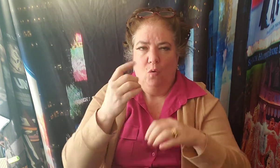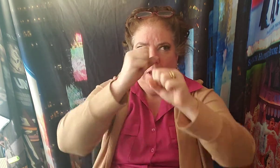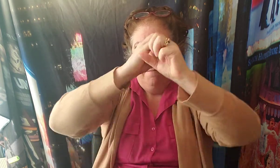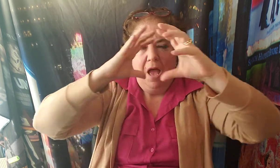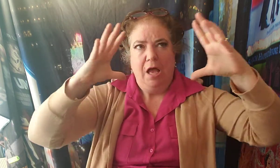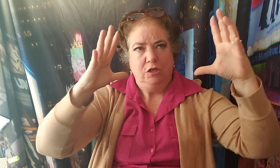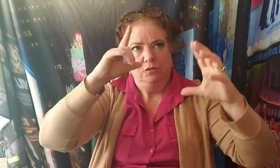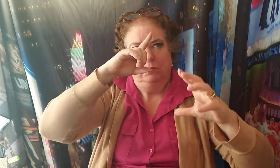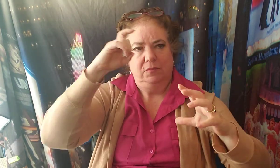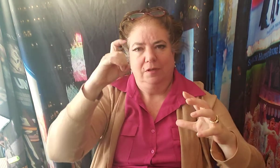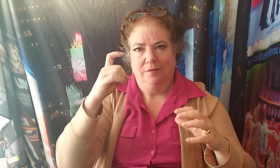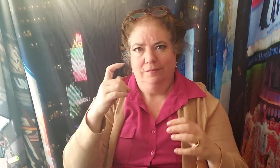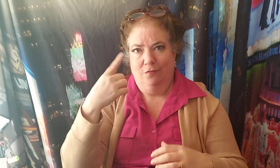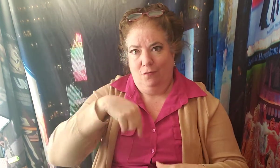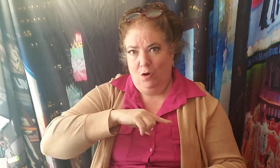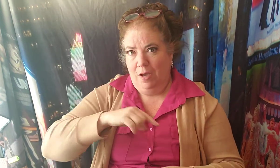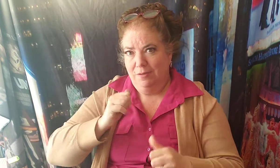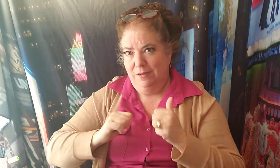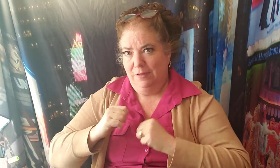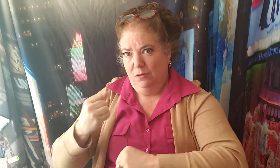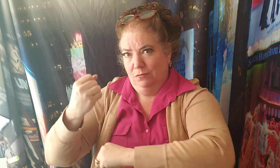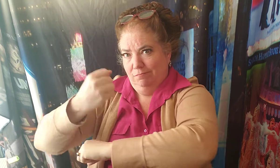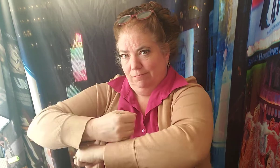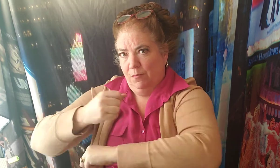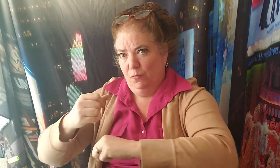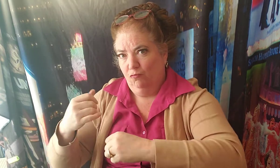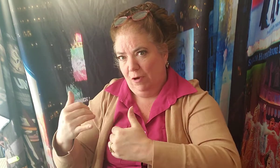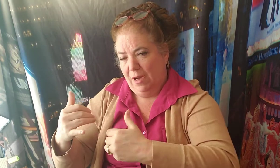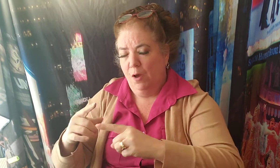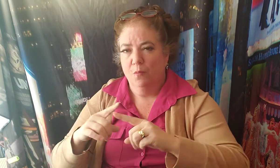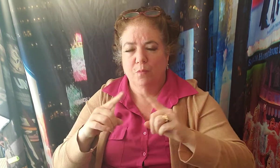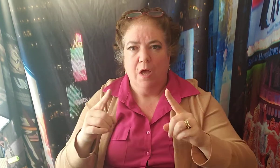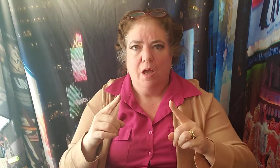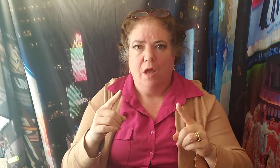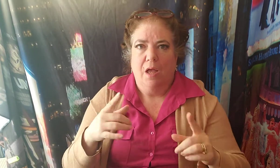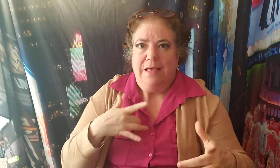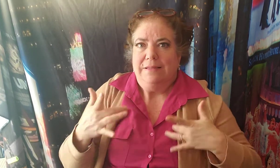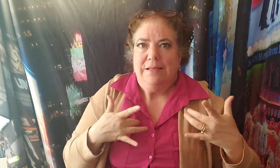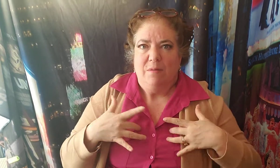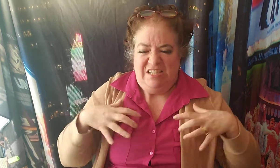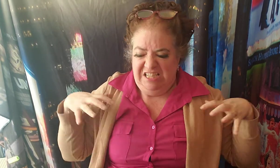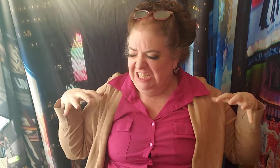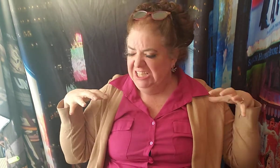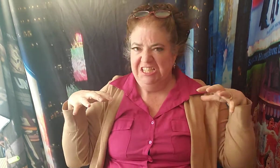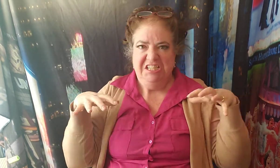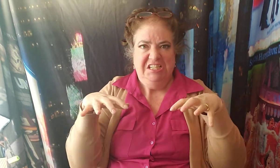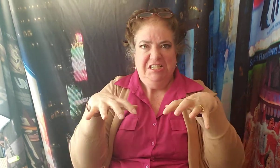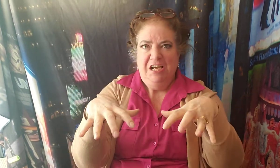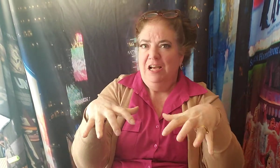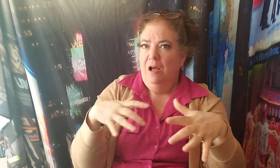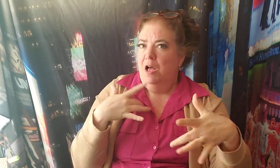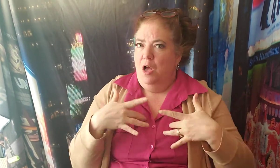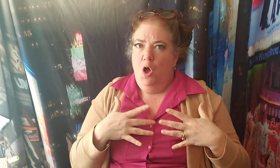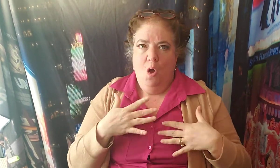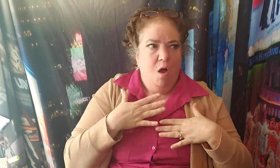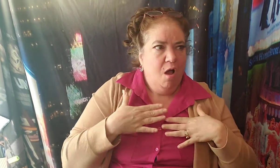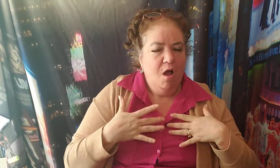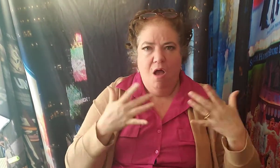theater's been closed For a while But The excitement in this audience Packed crowd Just before it even